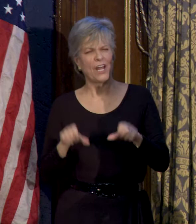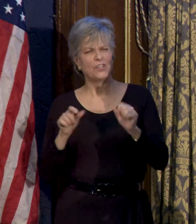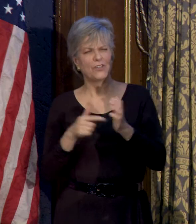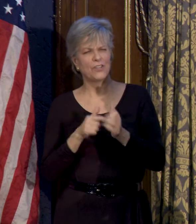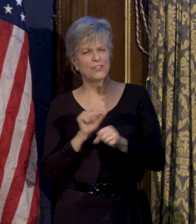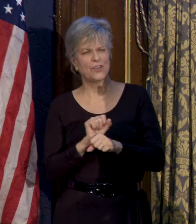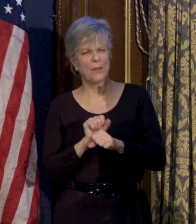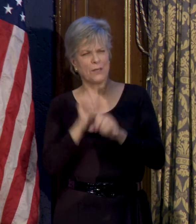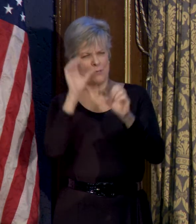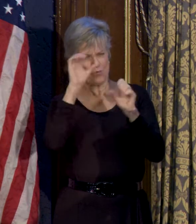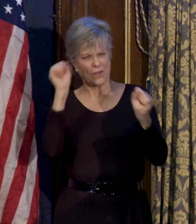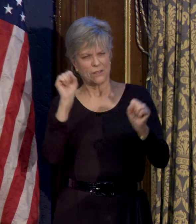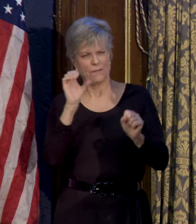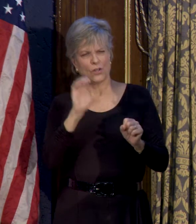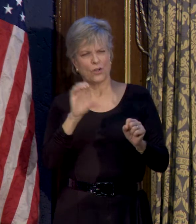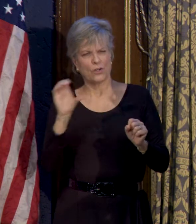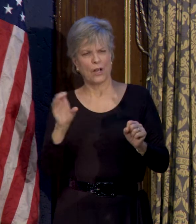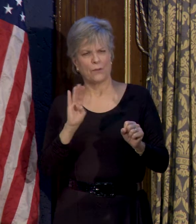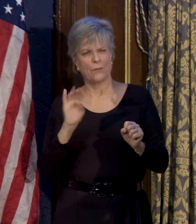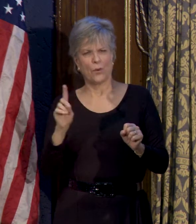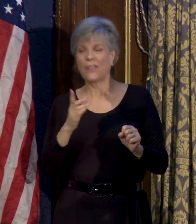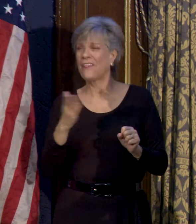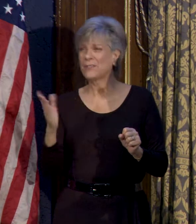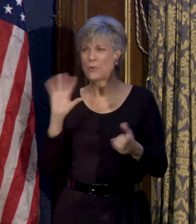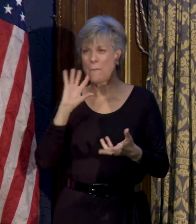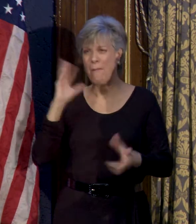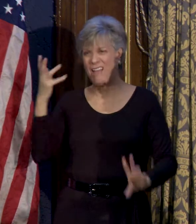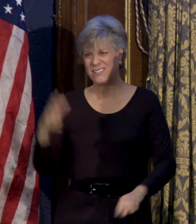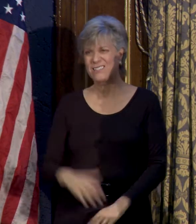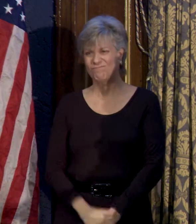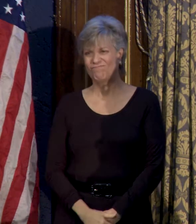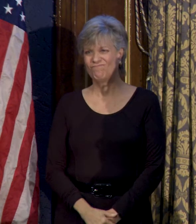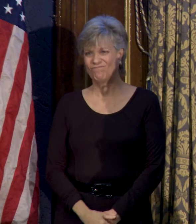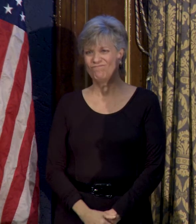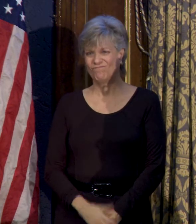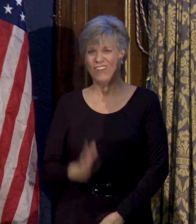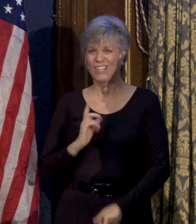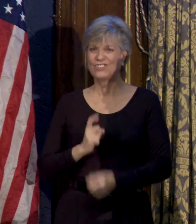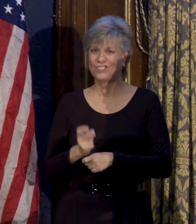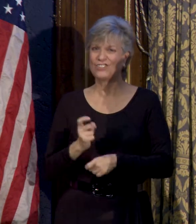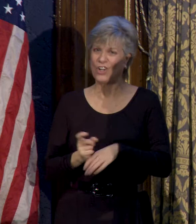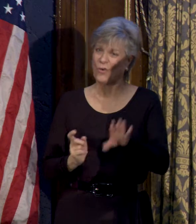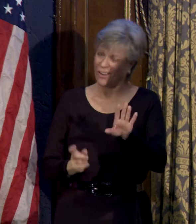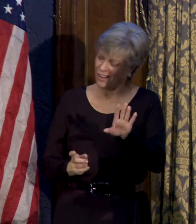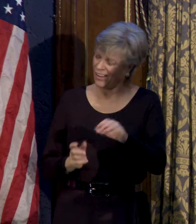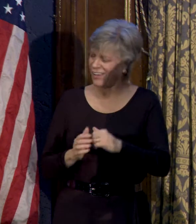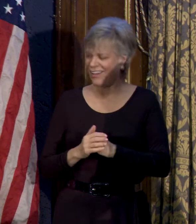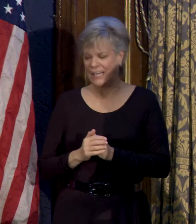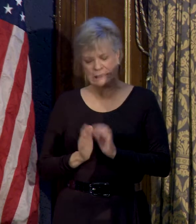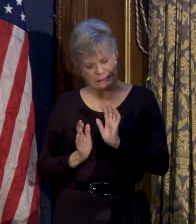job as president of the county board, things were kind of a mess. I used to joke that, you know,